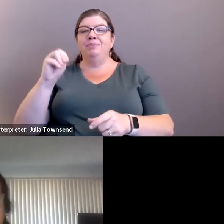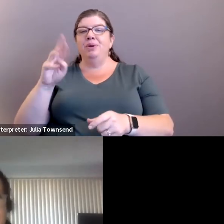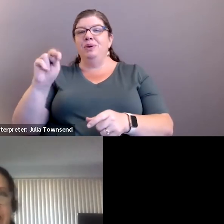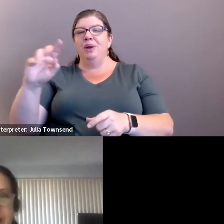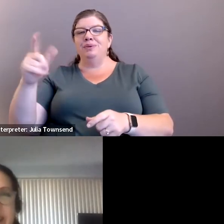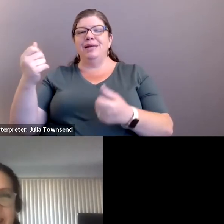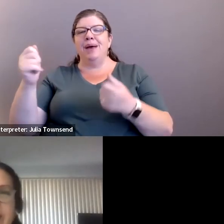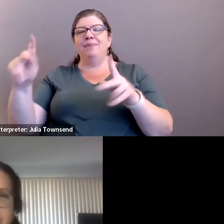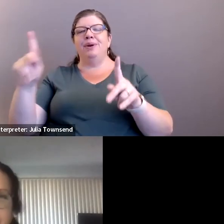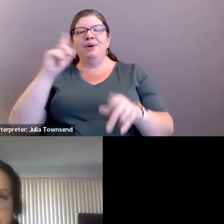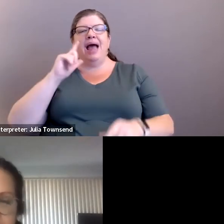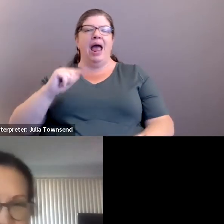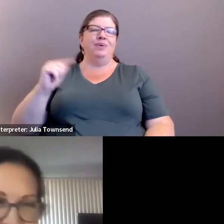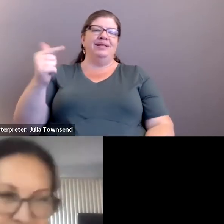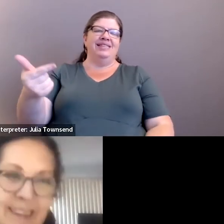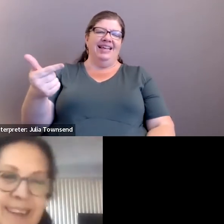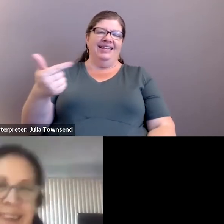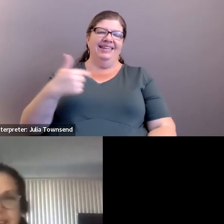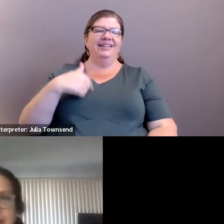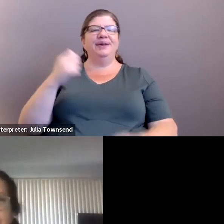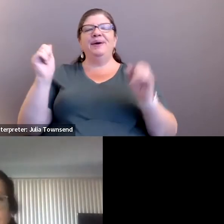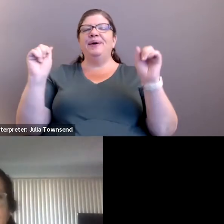but I will second it. Okay.